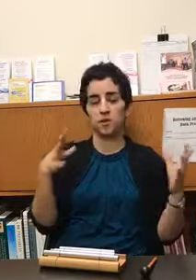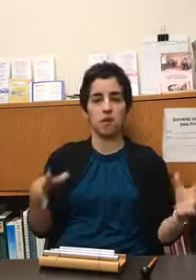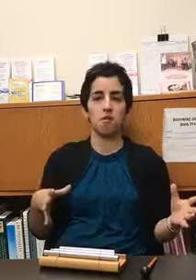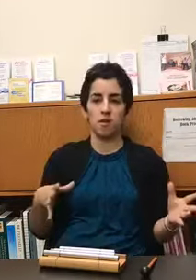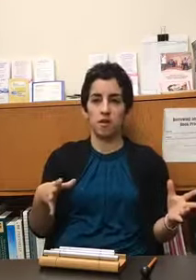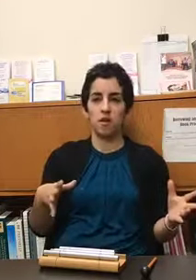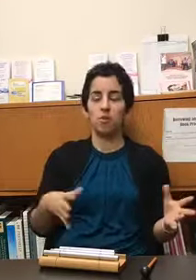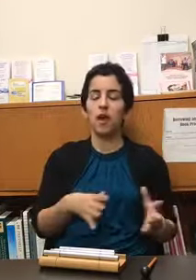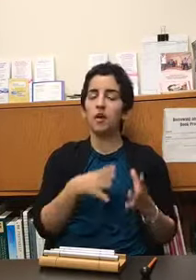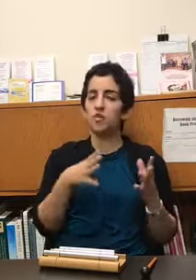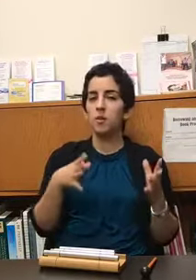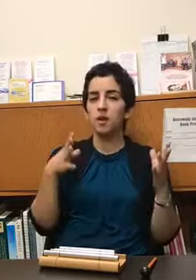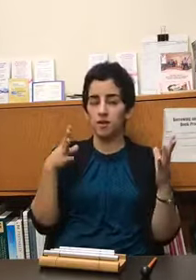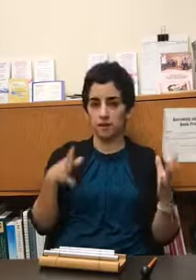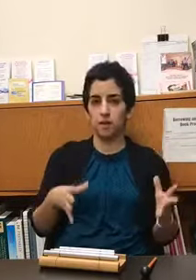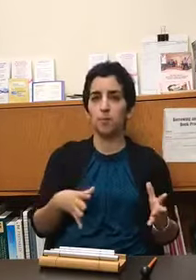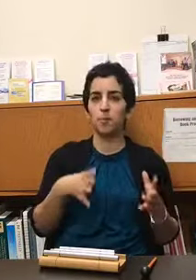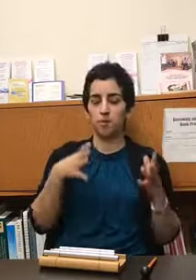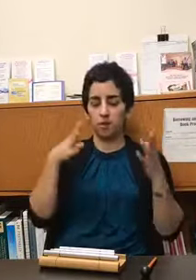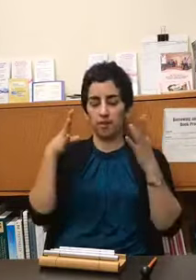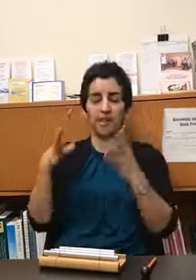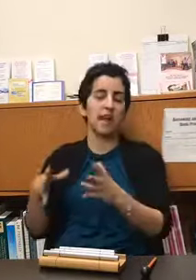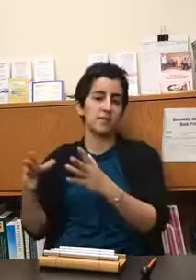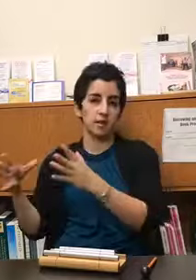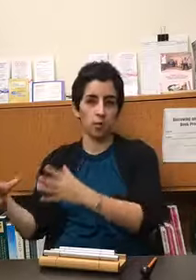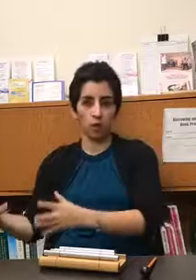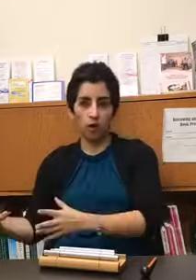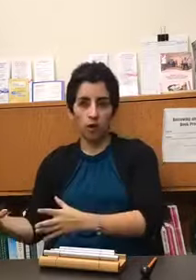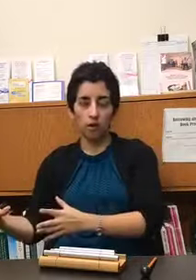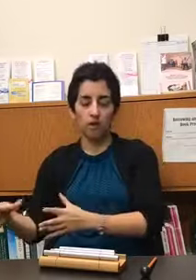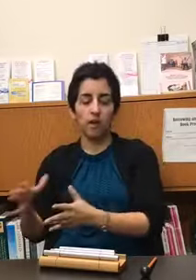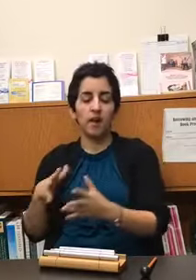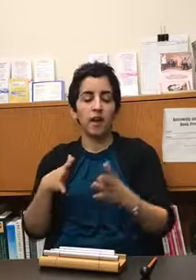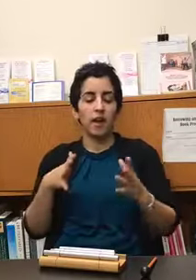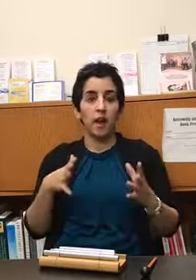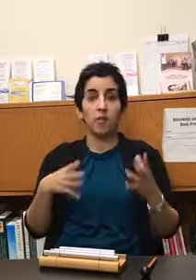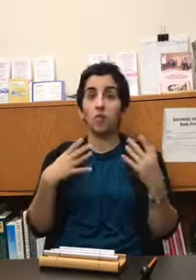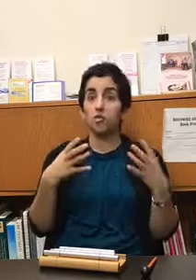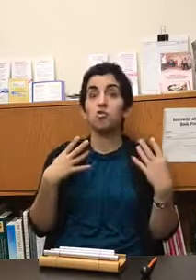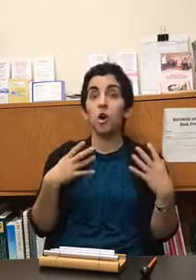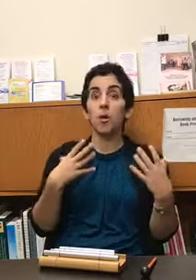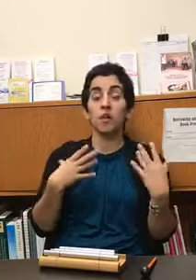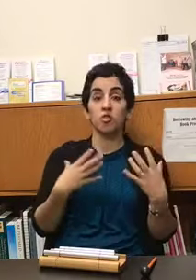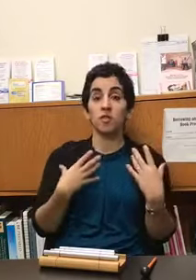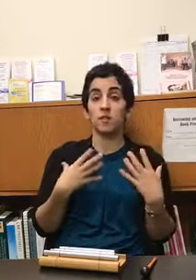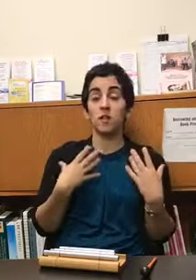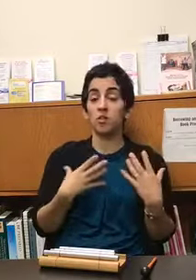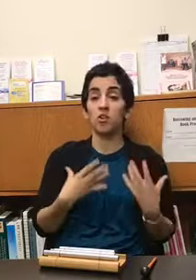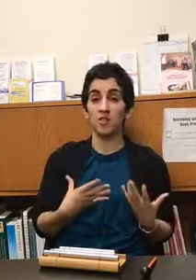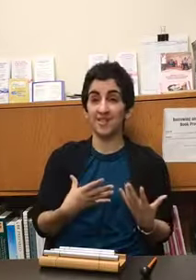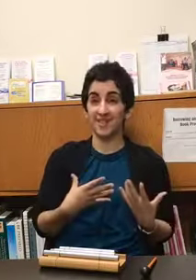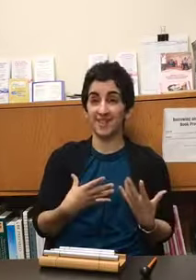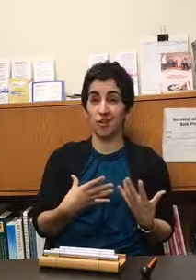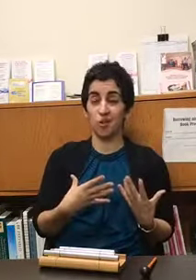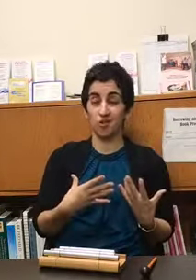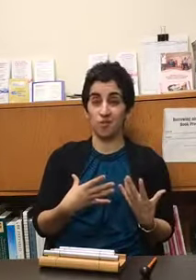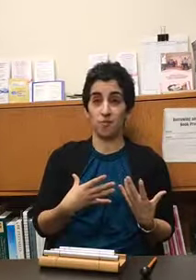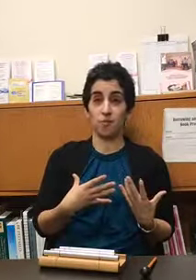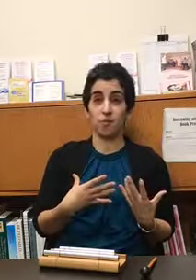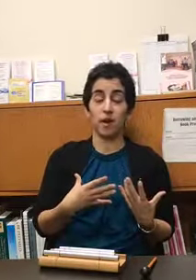start you can't do any deep lasting work if you're so anxious that it's hard to sit still right